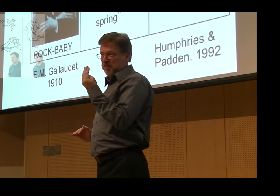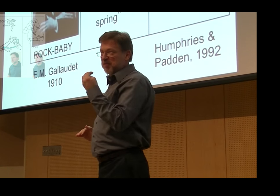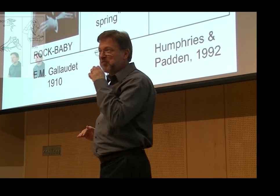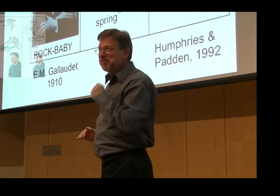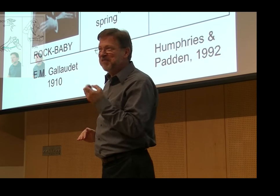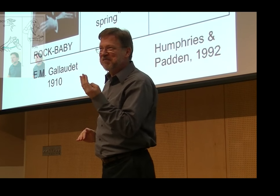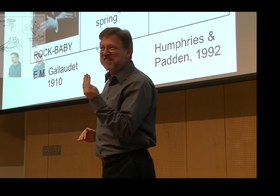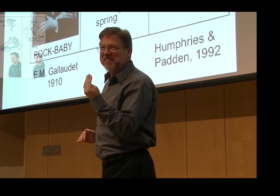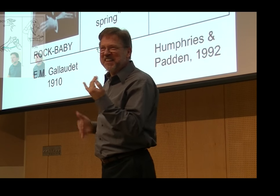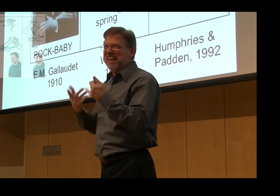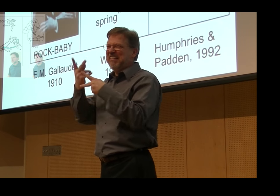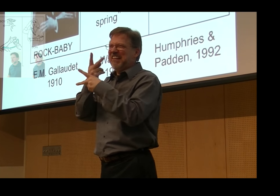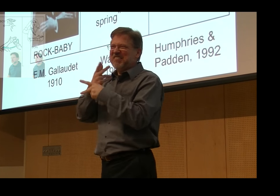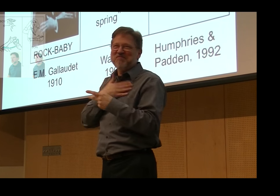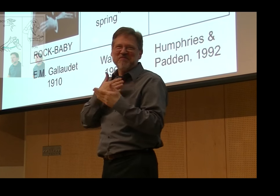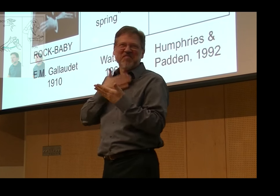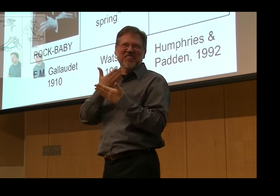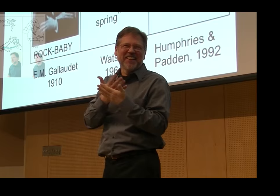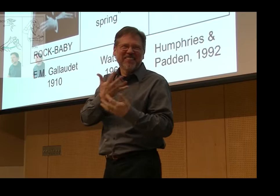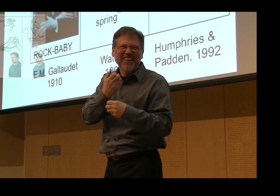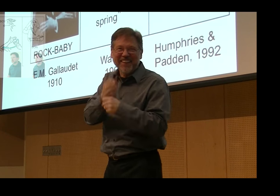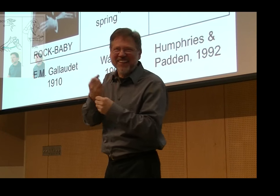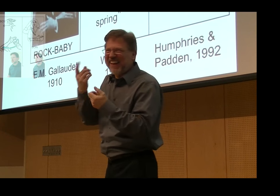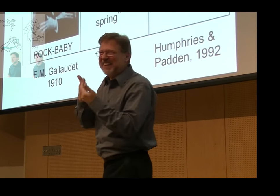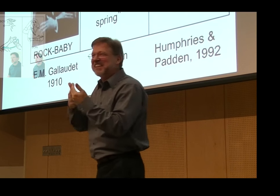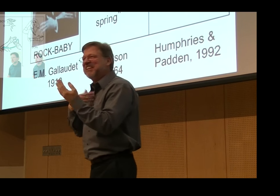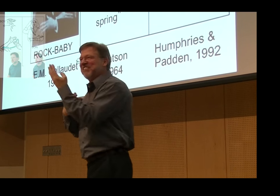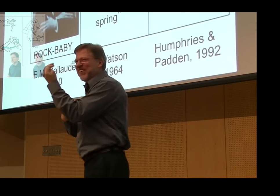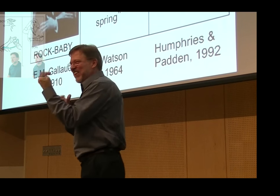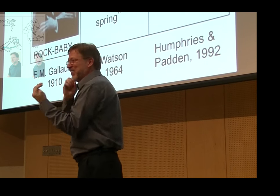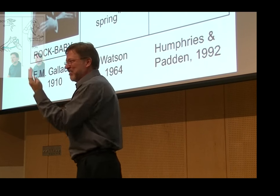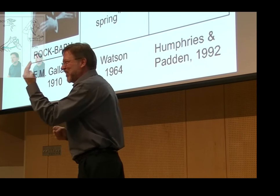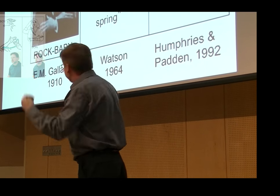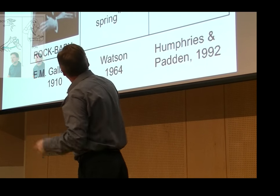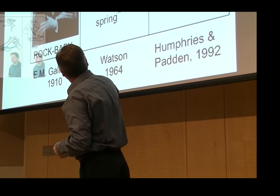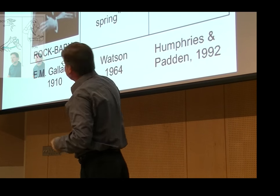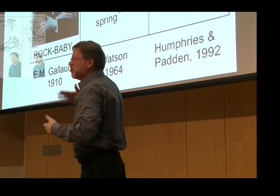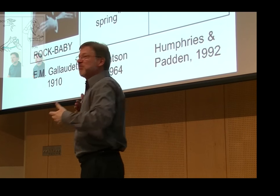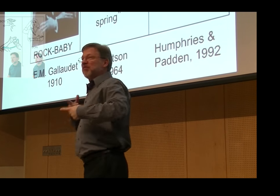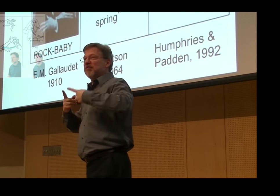and that was published when I was a child, about 14 years old. You can figure out now how old I am.